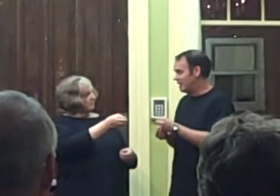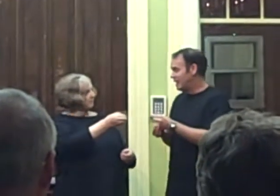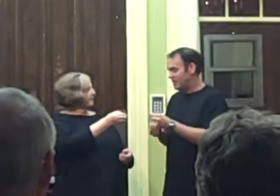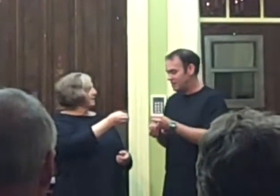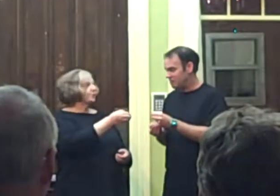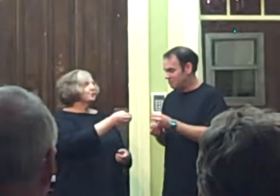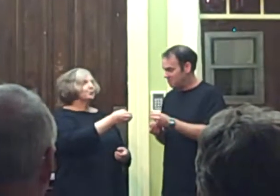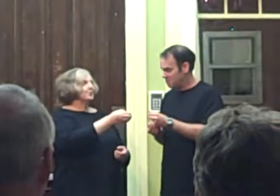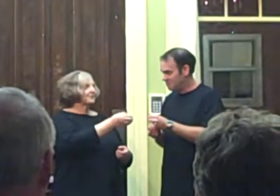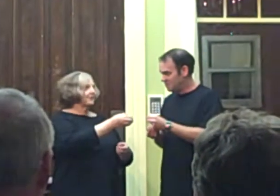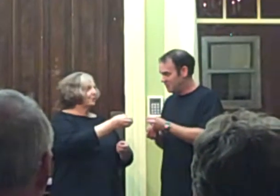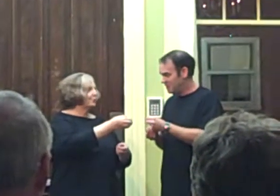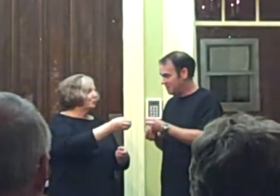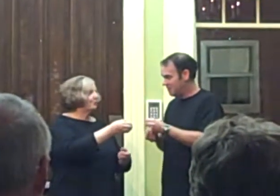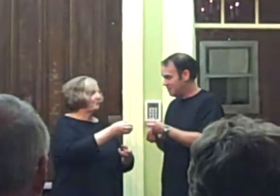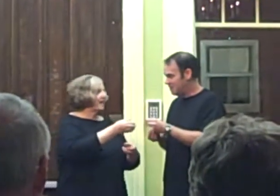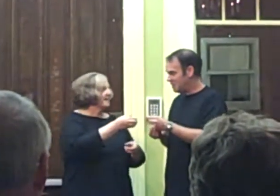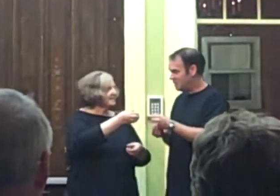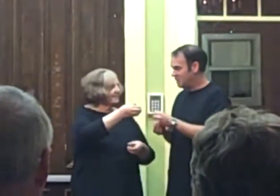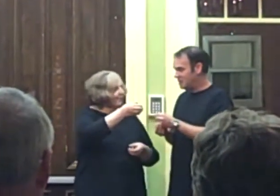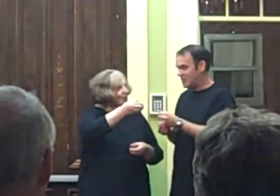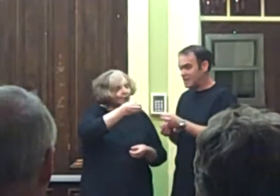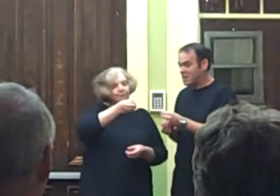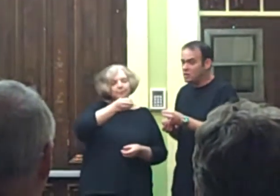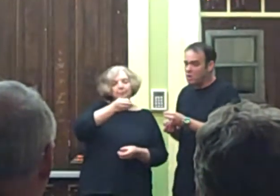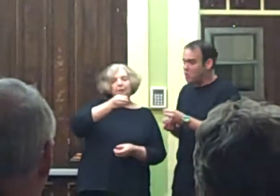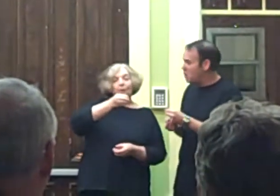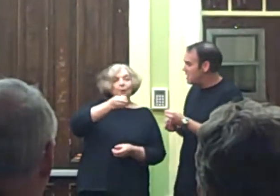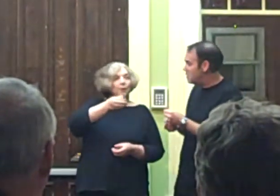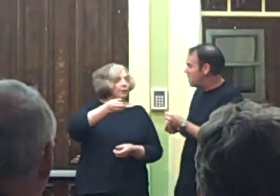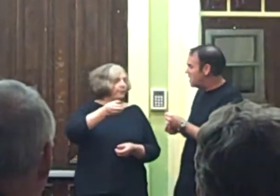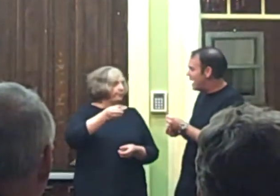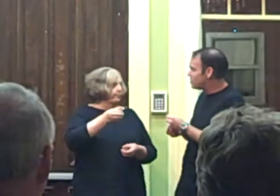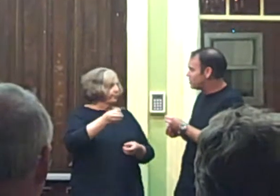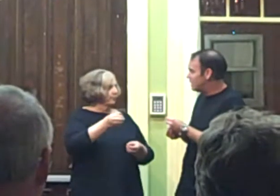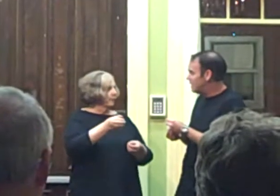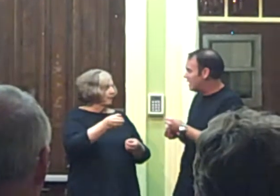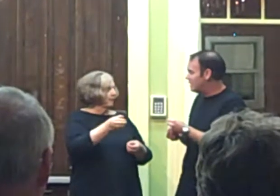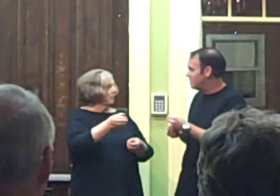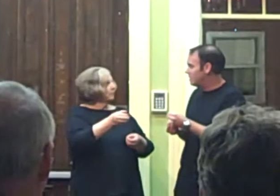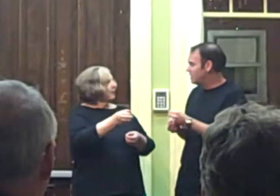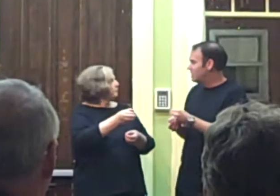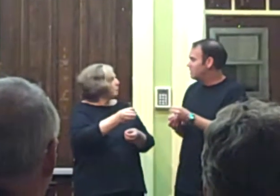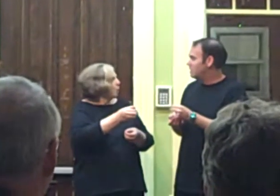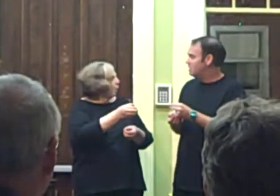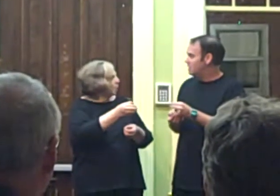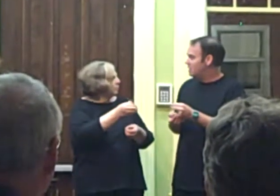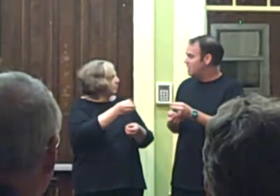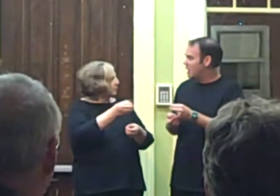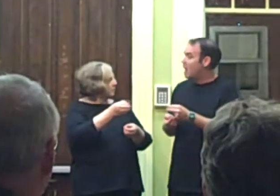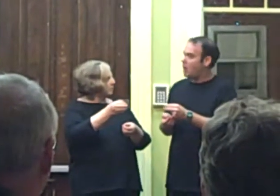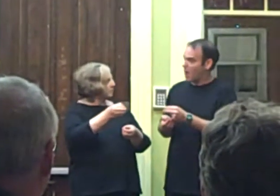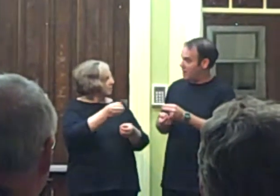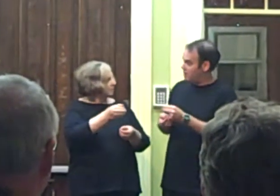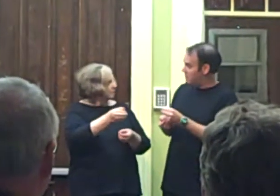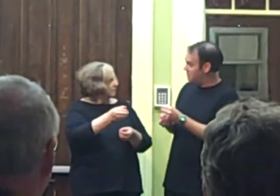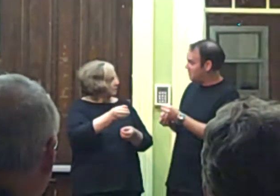And yet it's good to see a new face here. Yes, I don't know anyone, actually. Have you no home? Oh, I bought a very